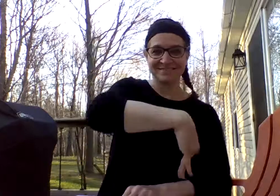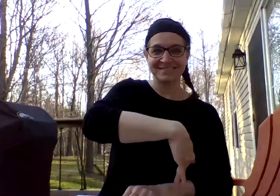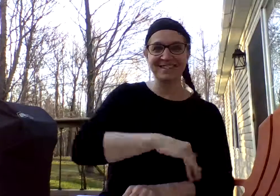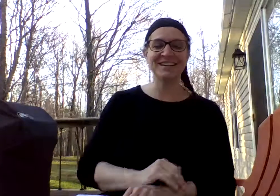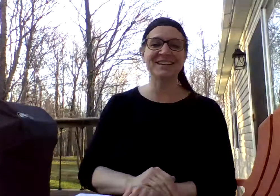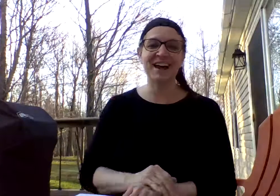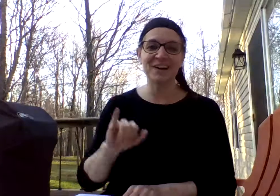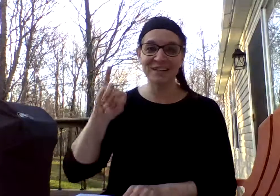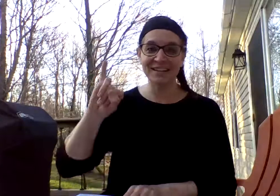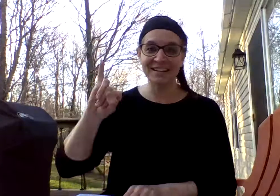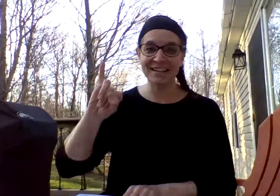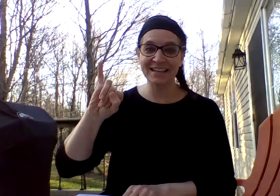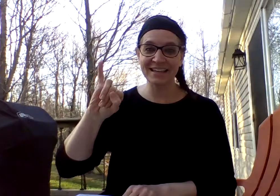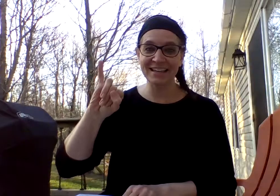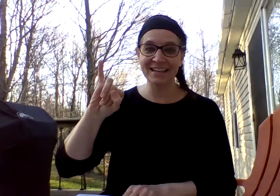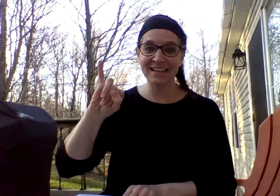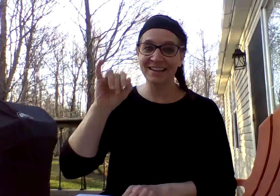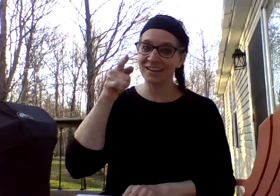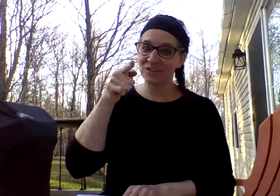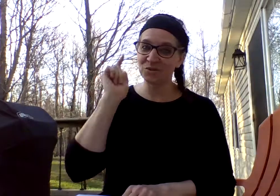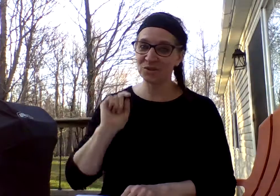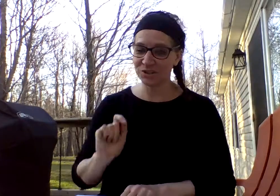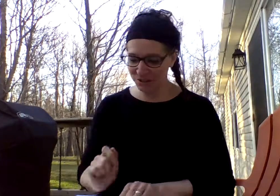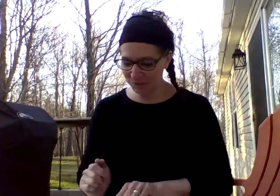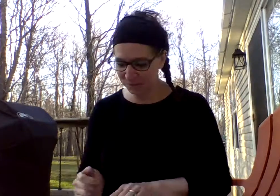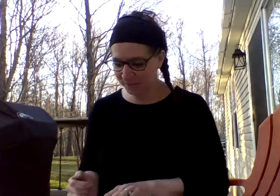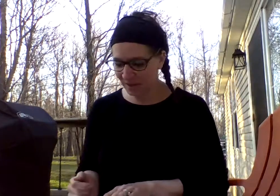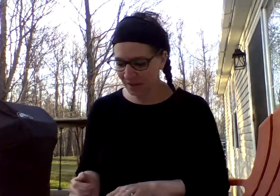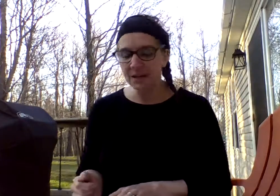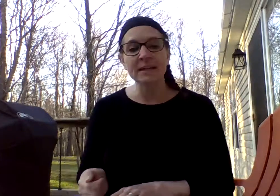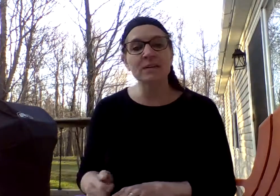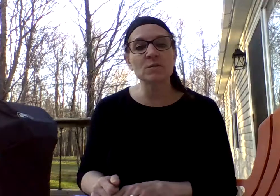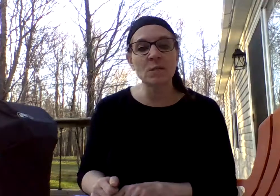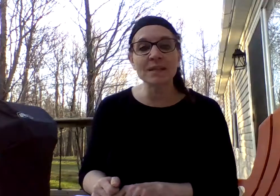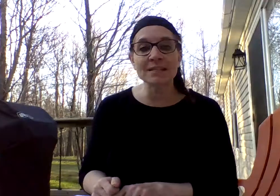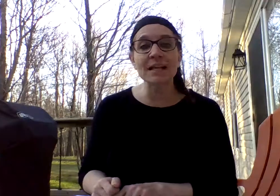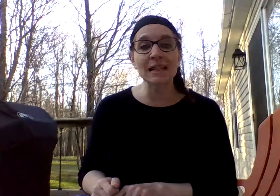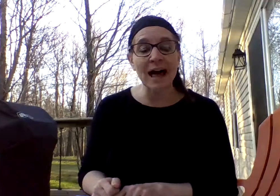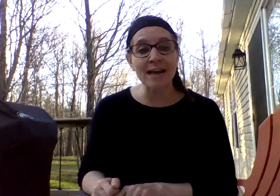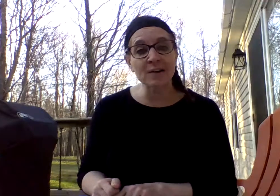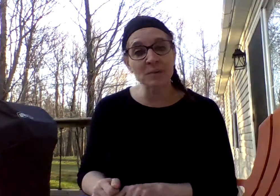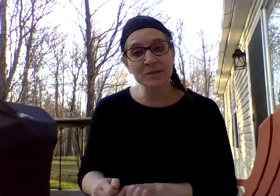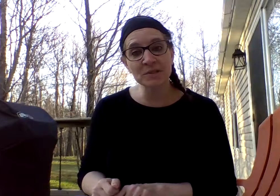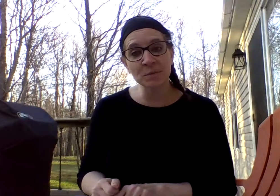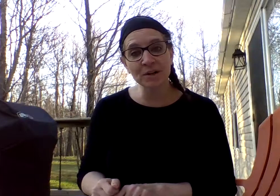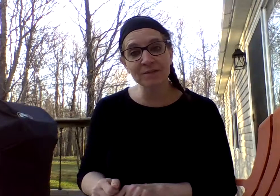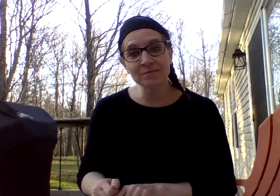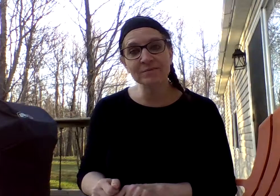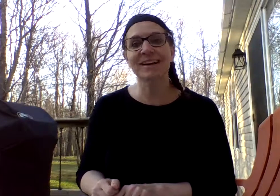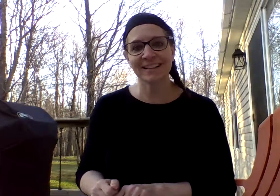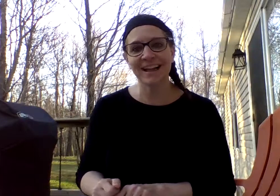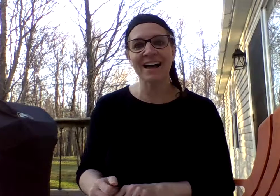Good. I heard it. I, I, I. You should too. Next one is clock. What's the word? Clock.